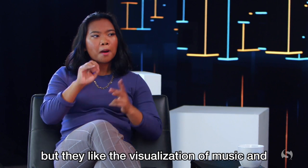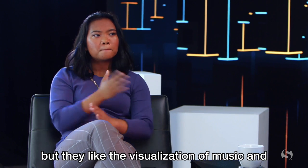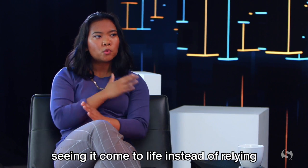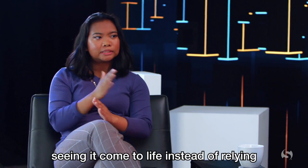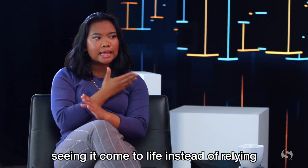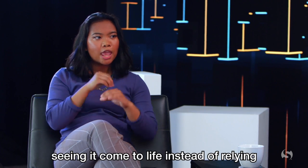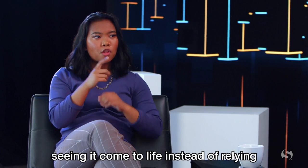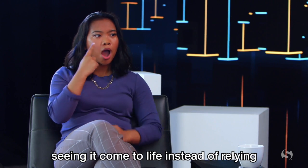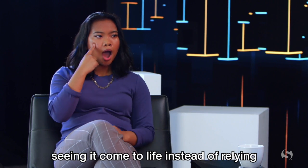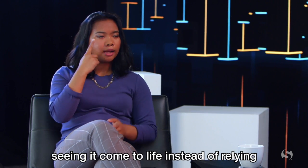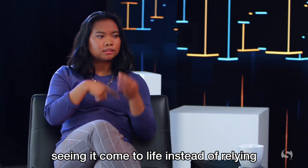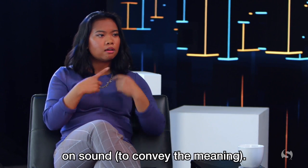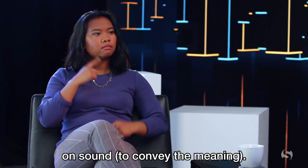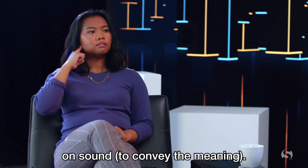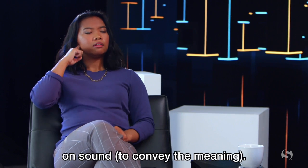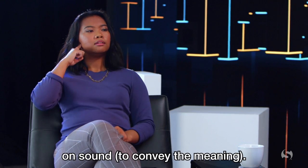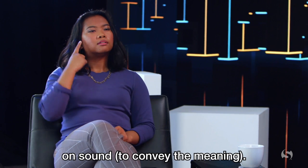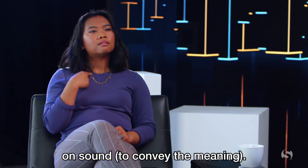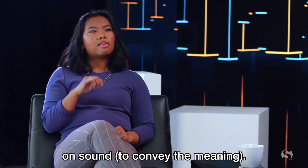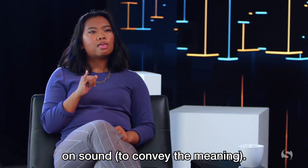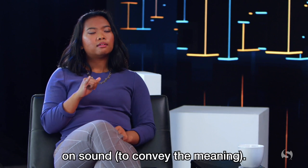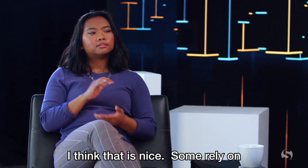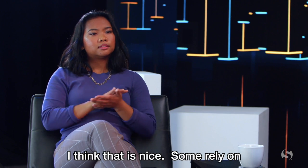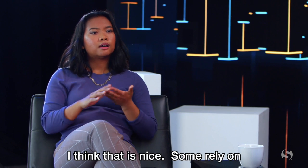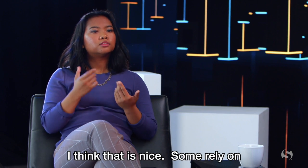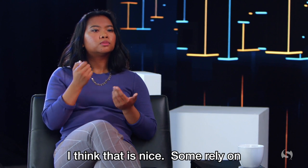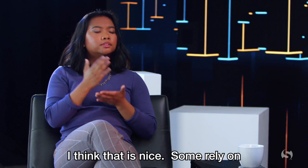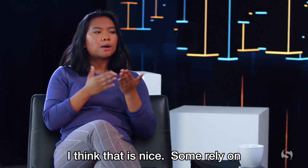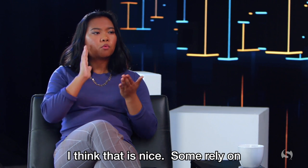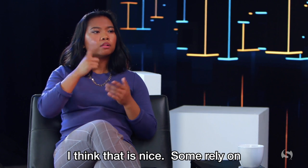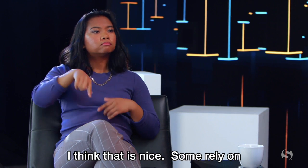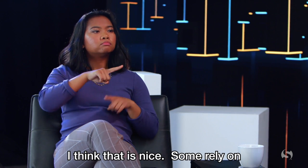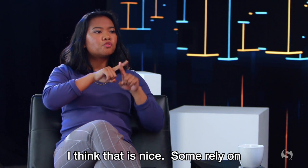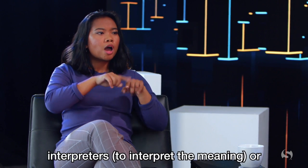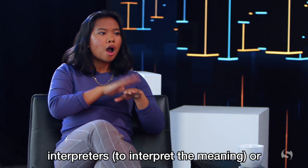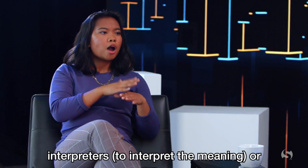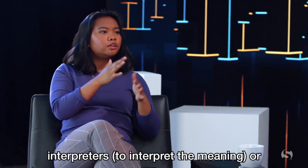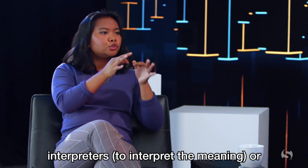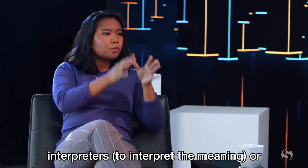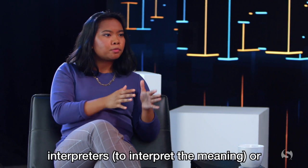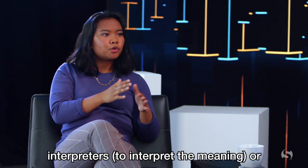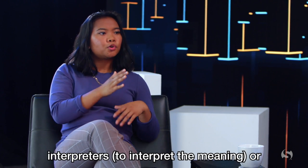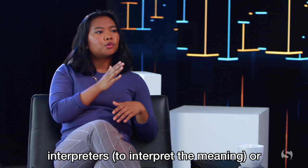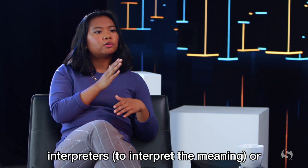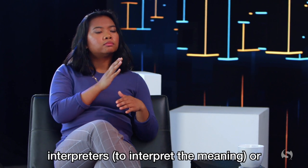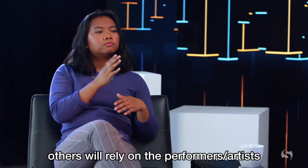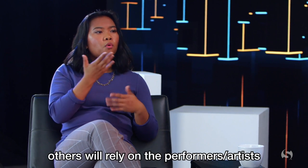of music and seeing it come to life instead of relying on sound to convey the meaning. I think that is nice. Some rely on interpreters